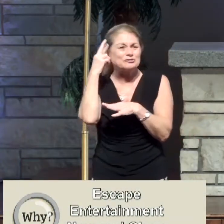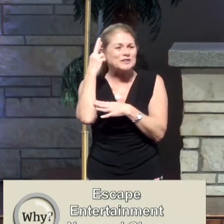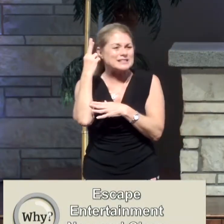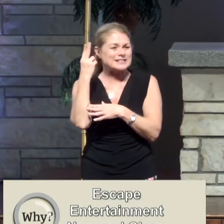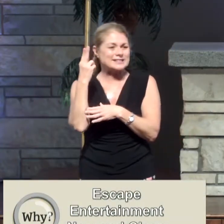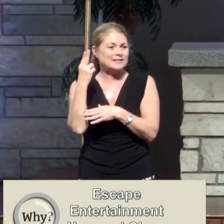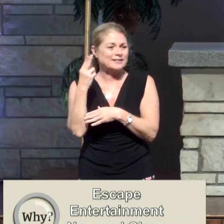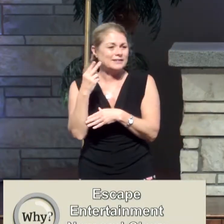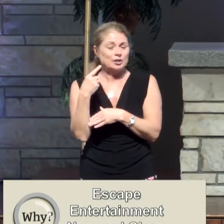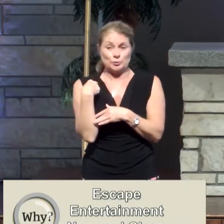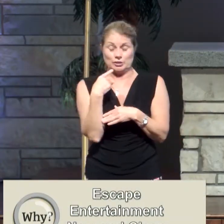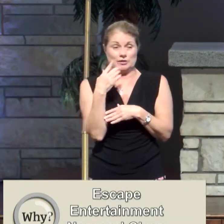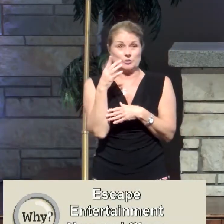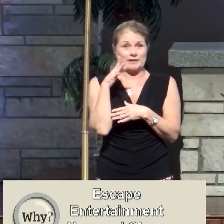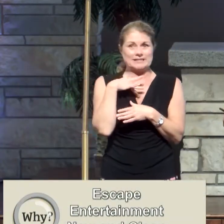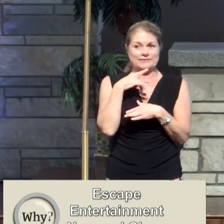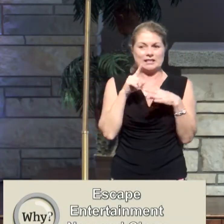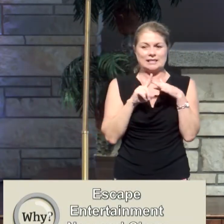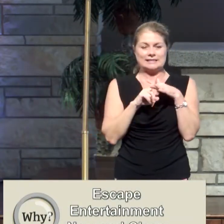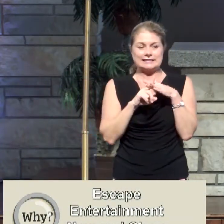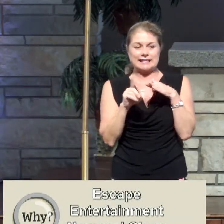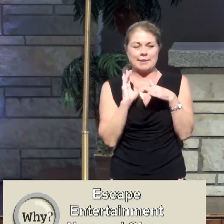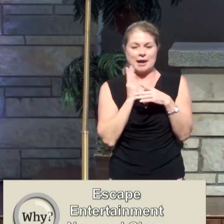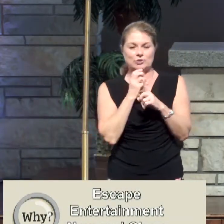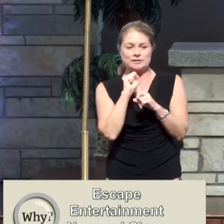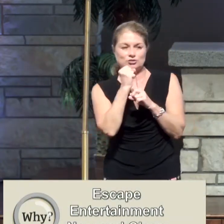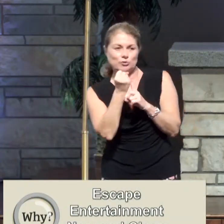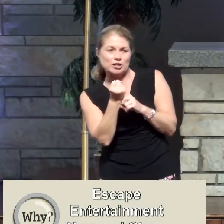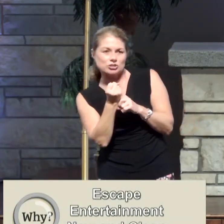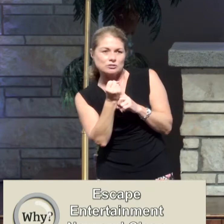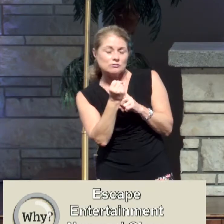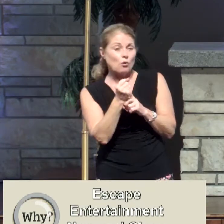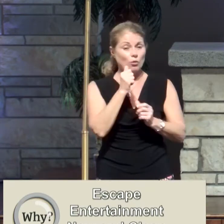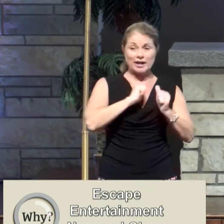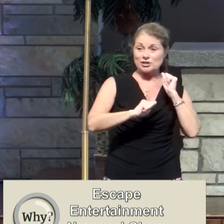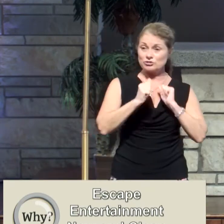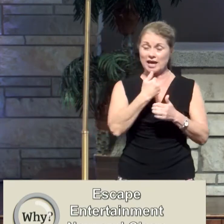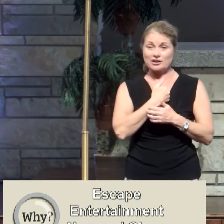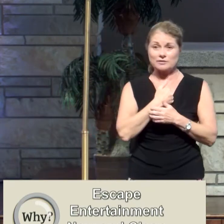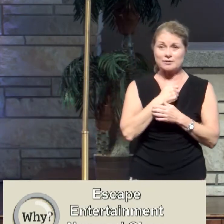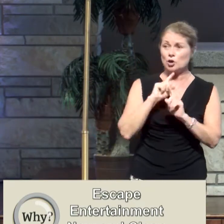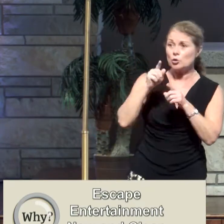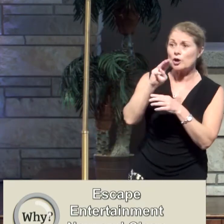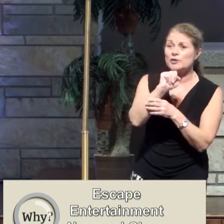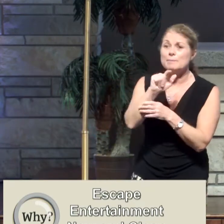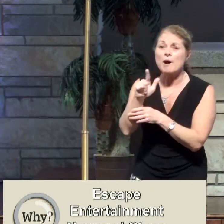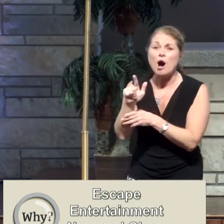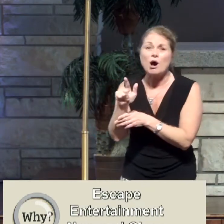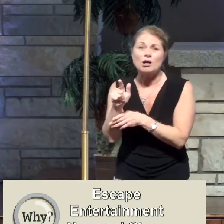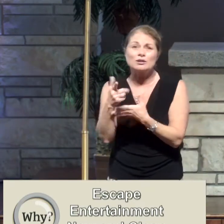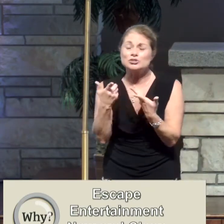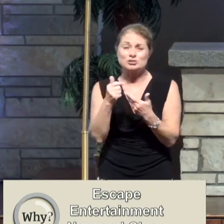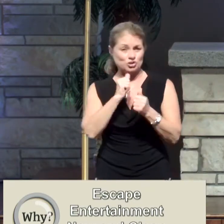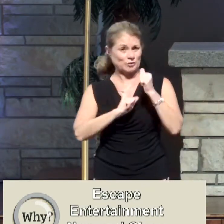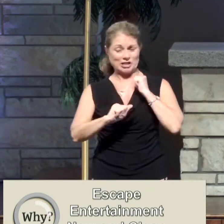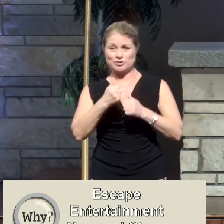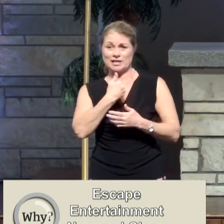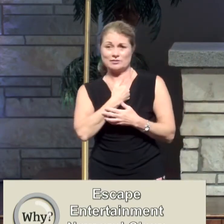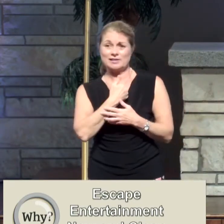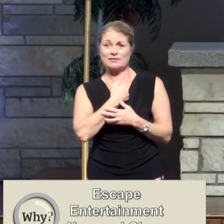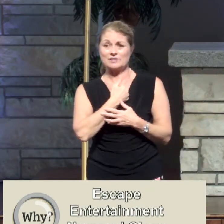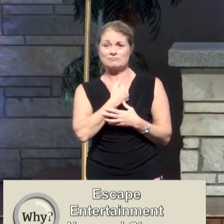it to escape. We want to escape our circumstances. We do it for entertainment. We go to the mall just to entertain ourselves.